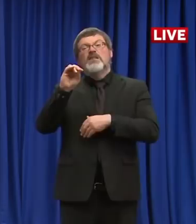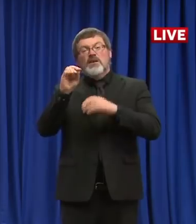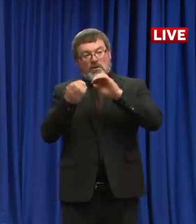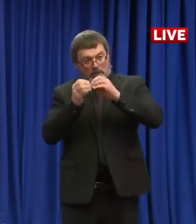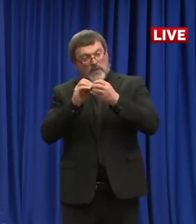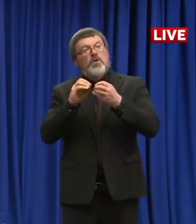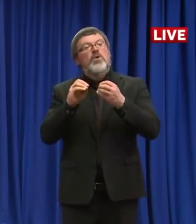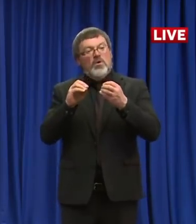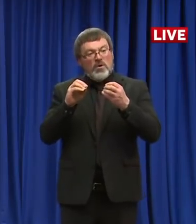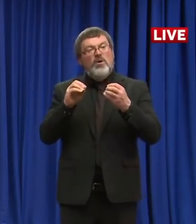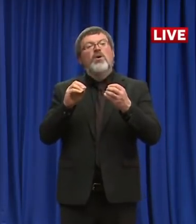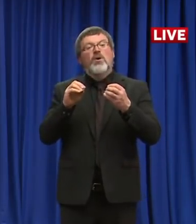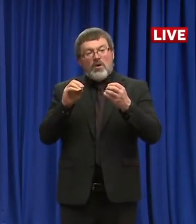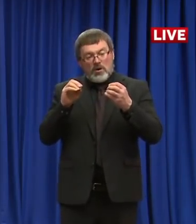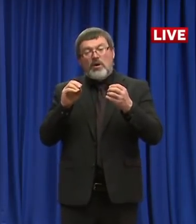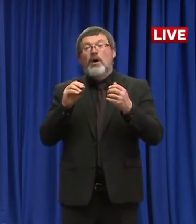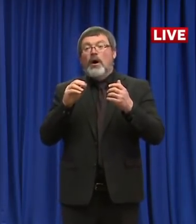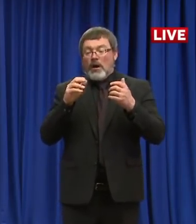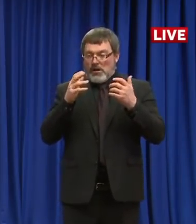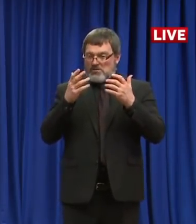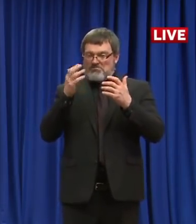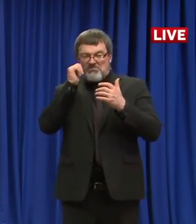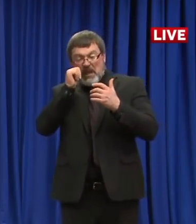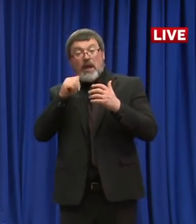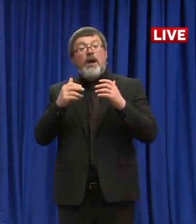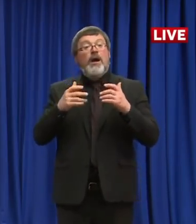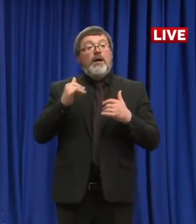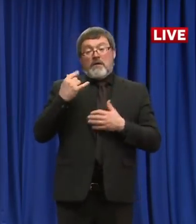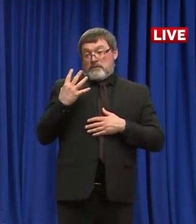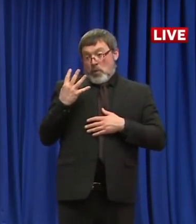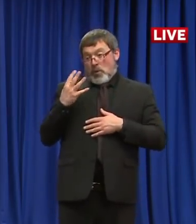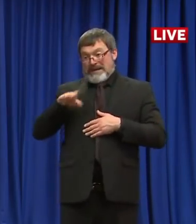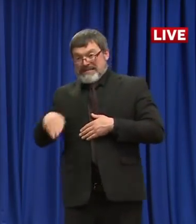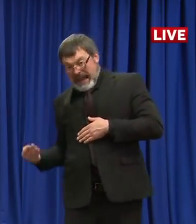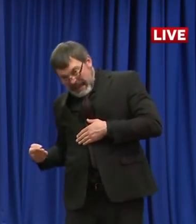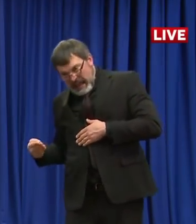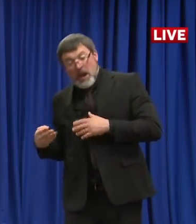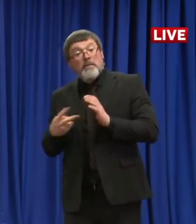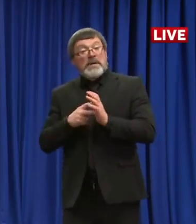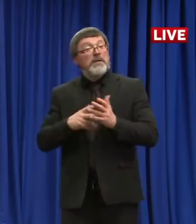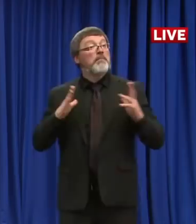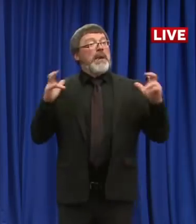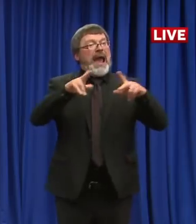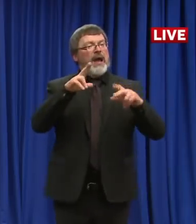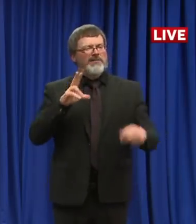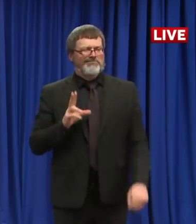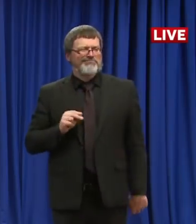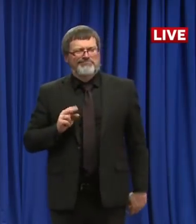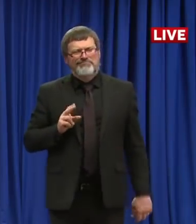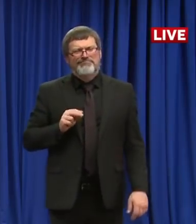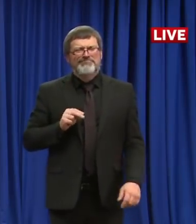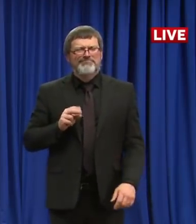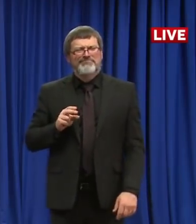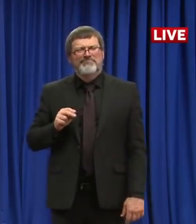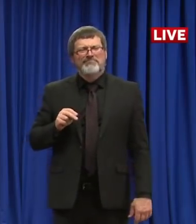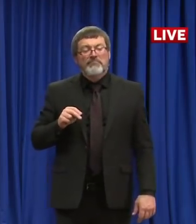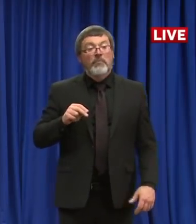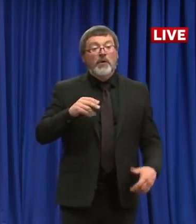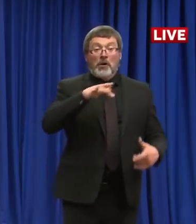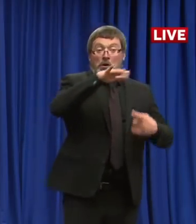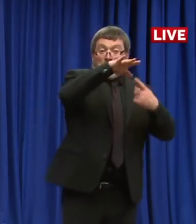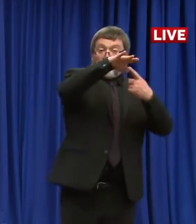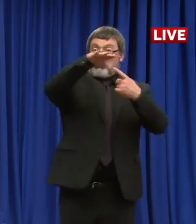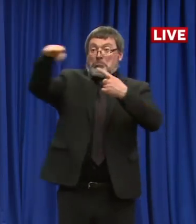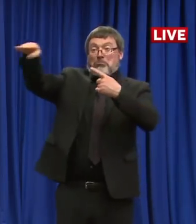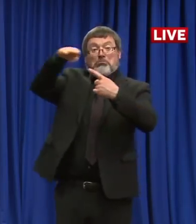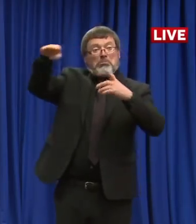Okay, these are real numbers. This is one of the worst days we've had. We've seemed to hit this plateau. And that's a very good thing. But we are by no means on a downslide